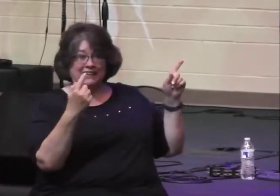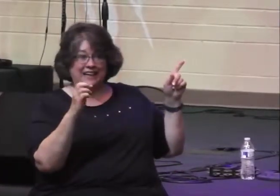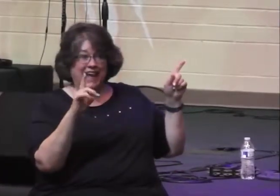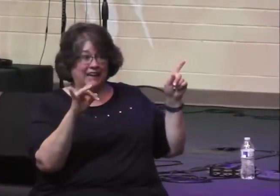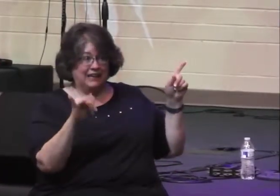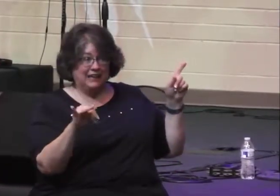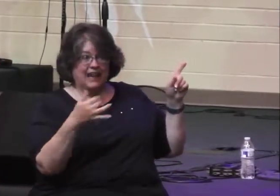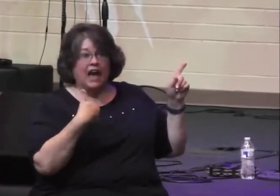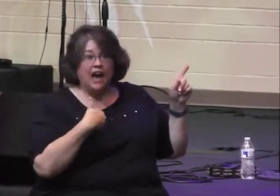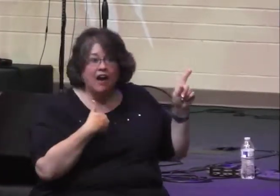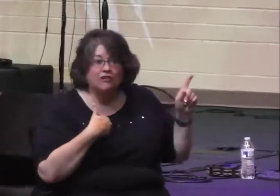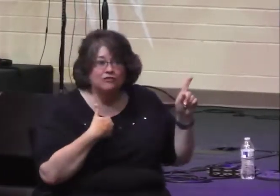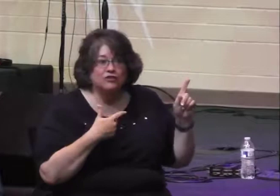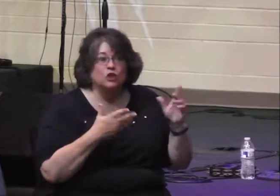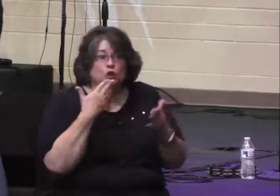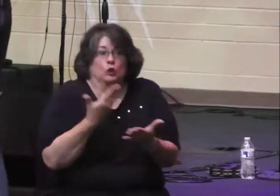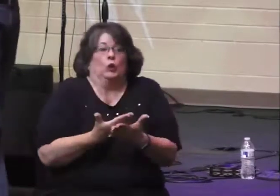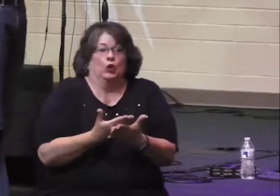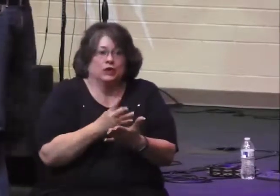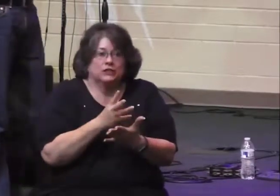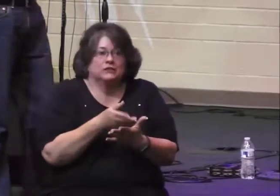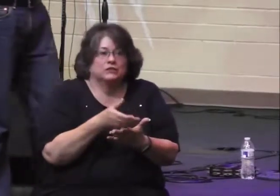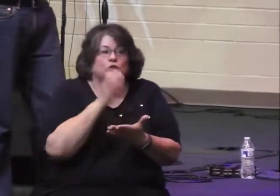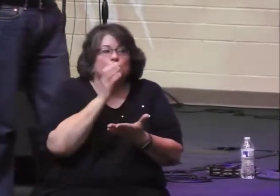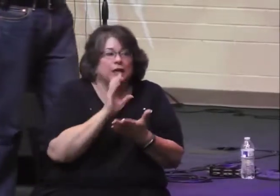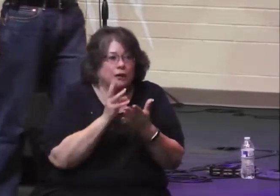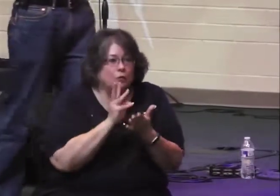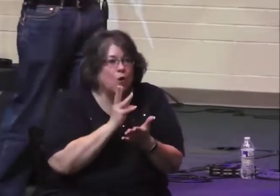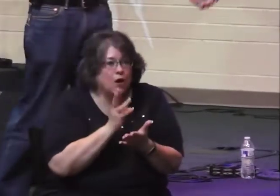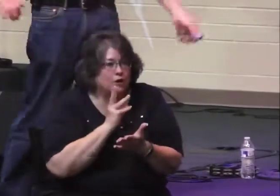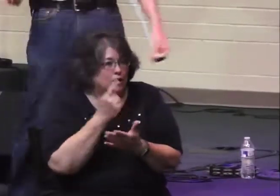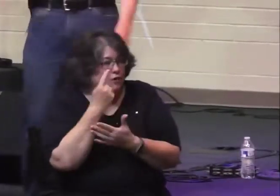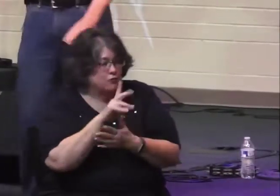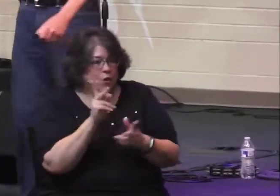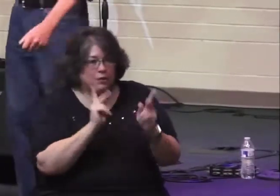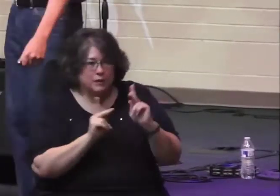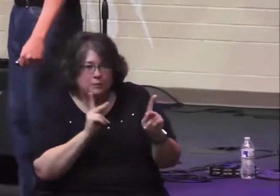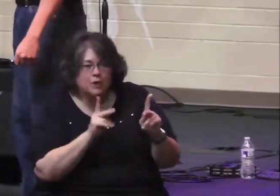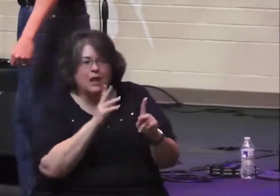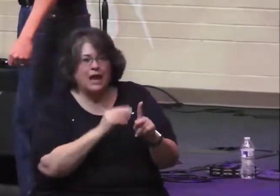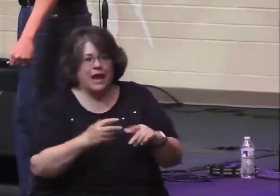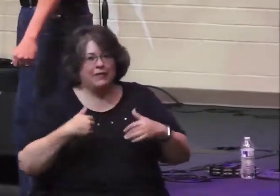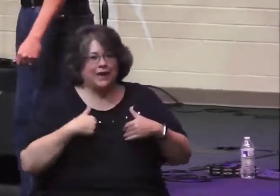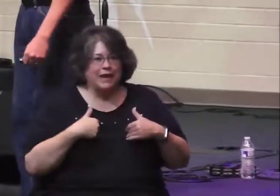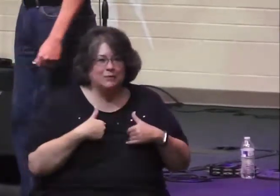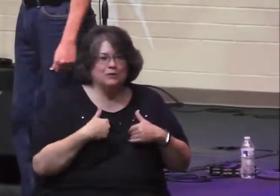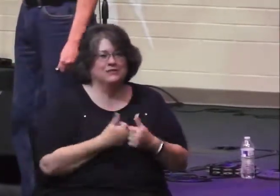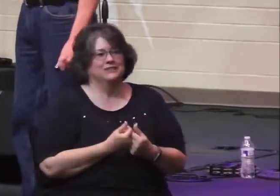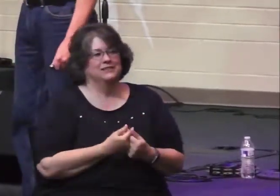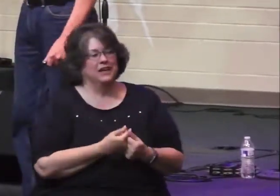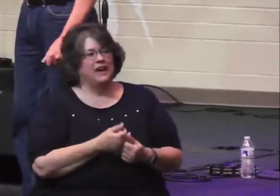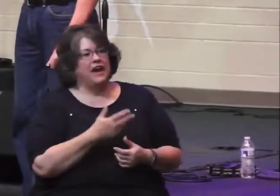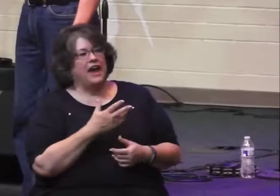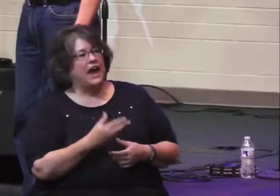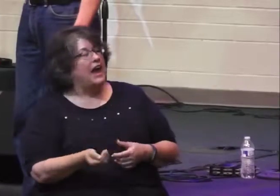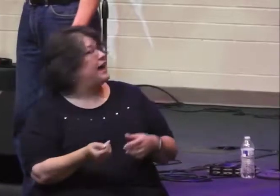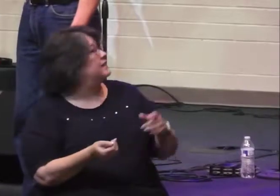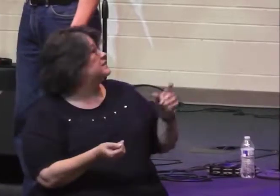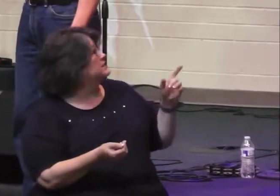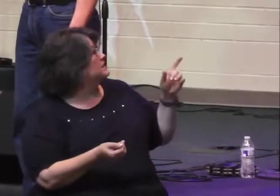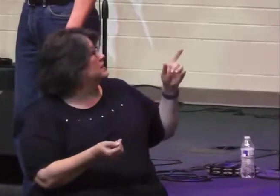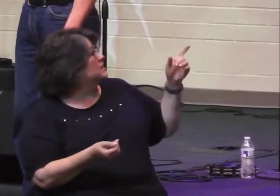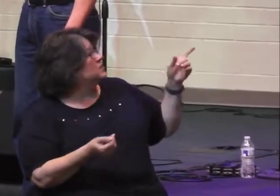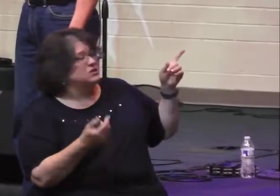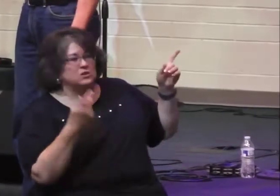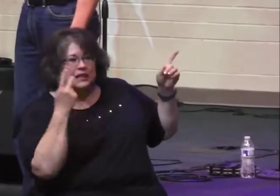paused at in Gedi. It would be fresh drinking water for the army, for the animals. And I suppose you could also, you know, like I did